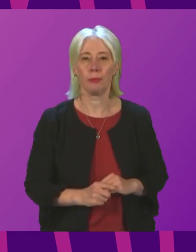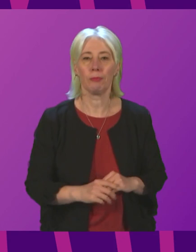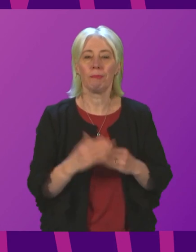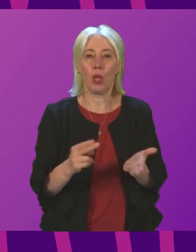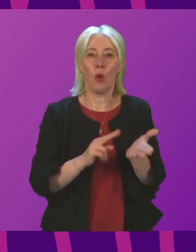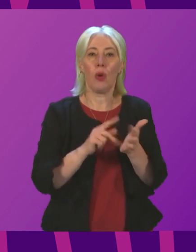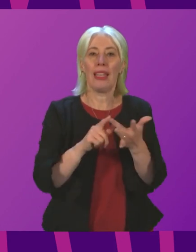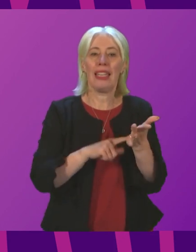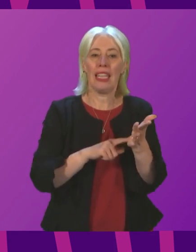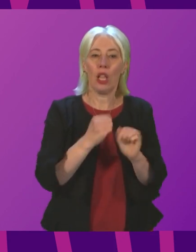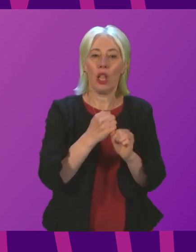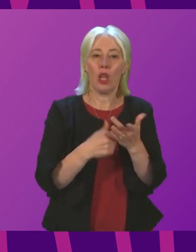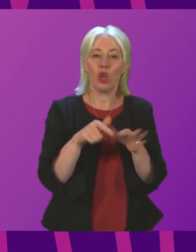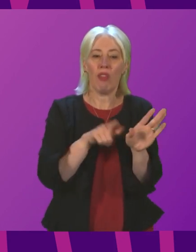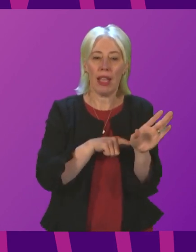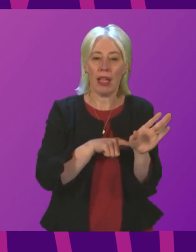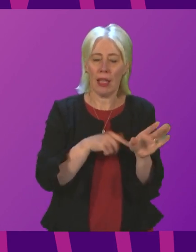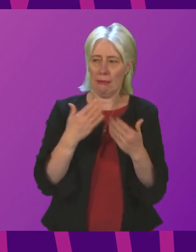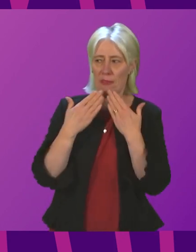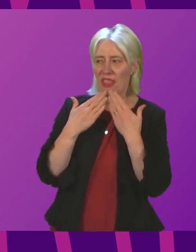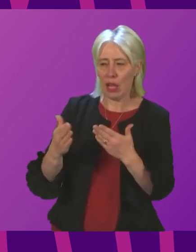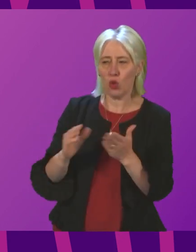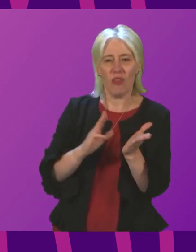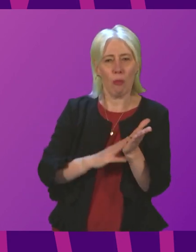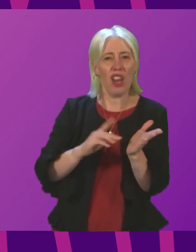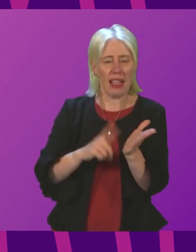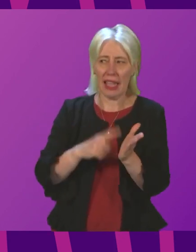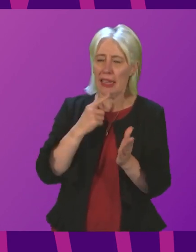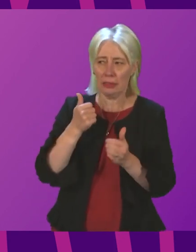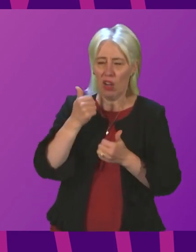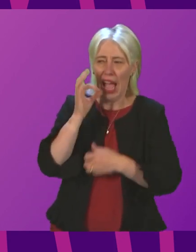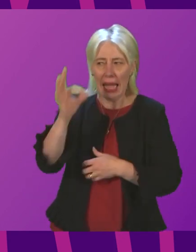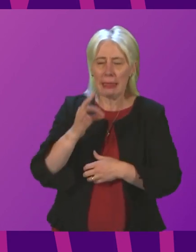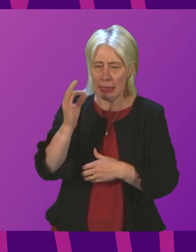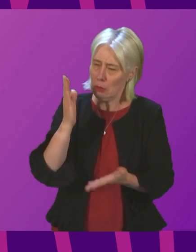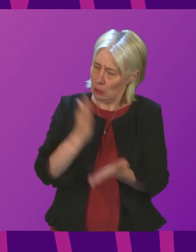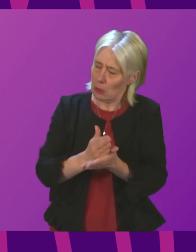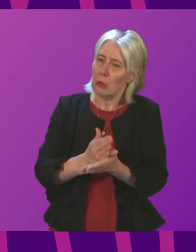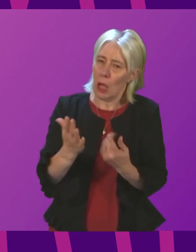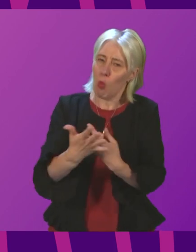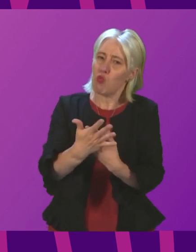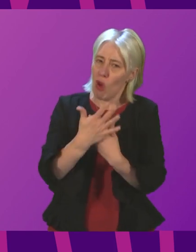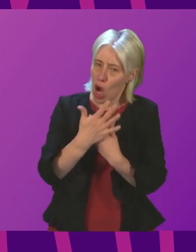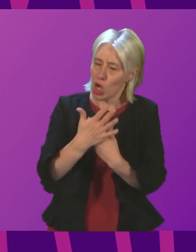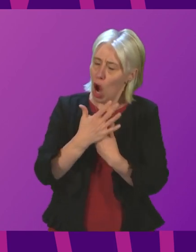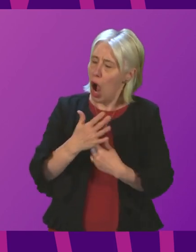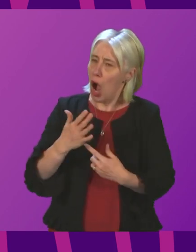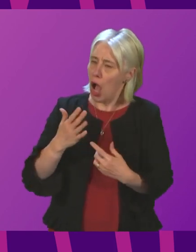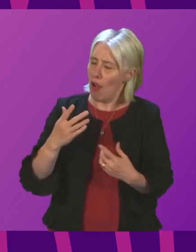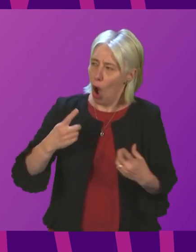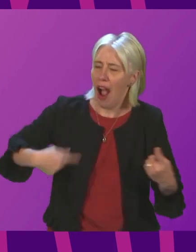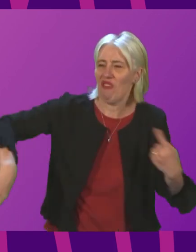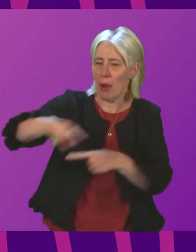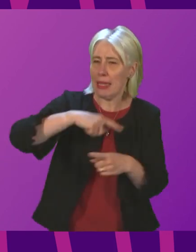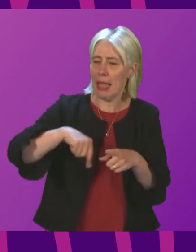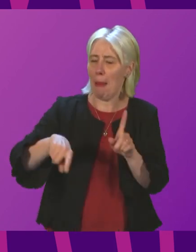Thank you, Presiding Officer. And I congratulate Monica Lennon for securing this question. There's no doubt there are serious pressures across all aspects of our health and also